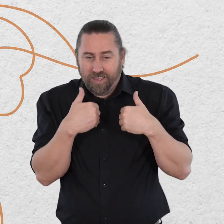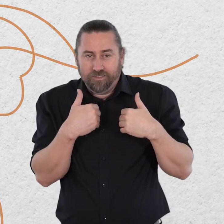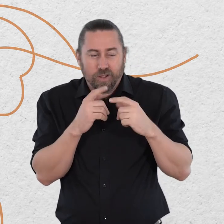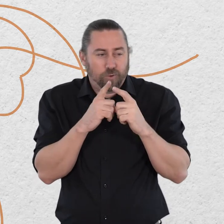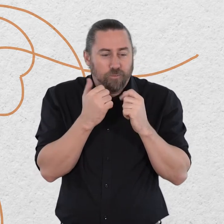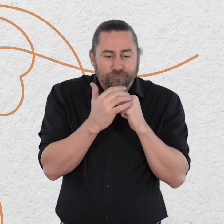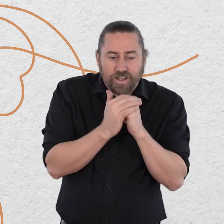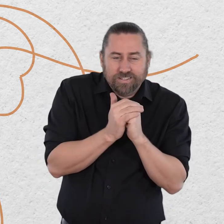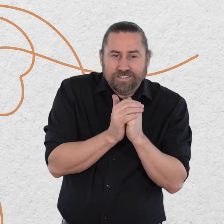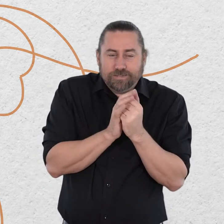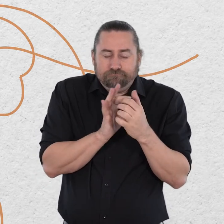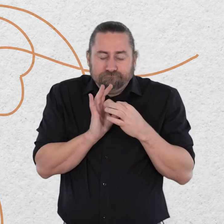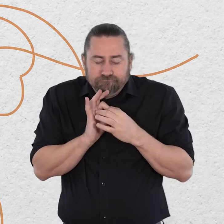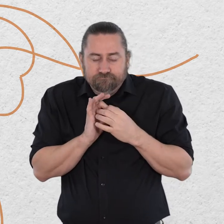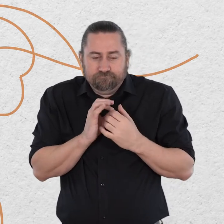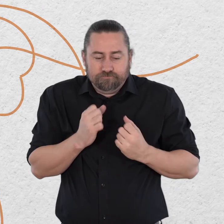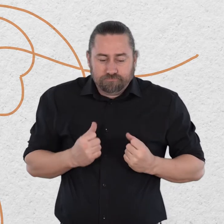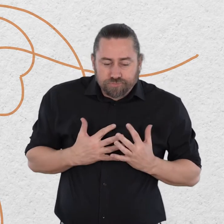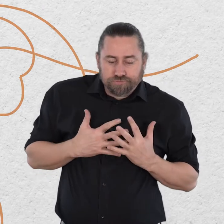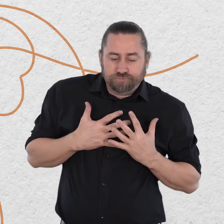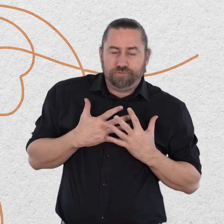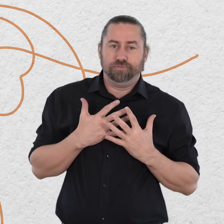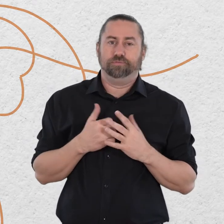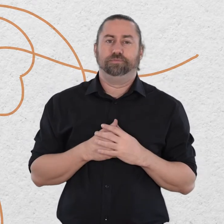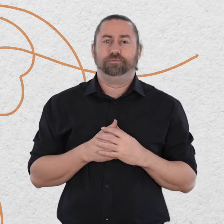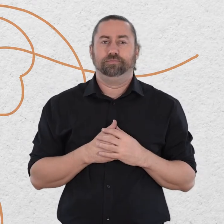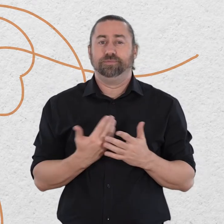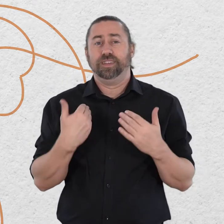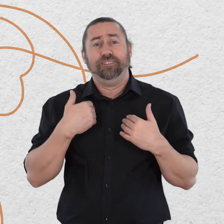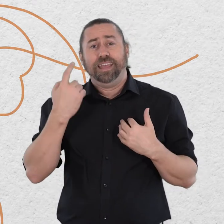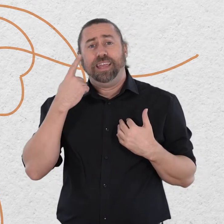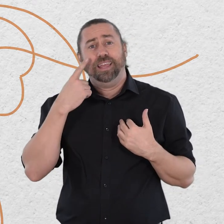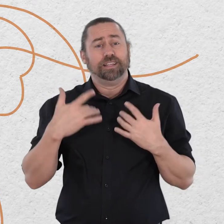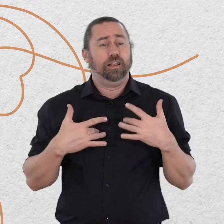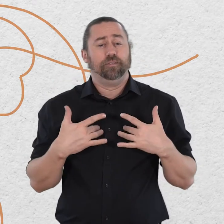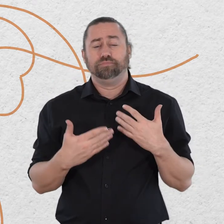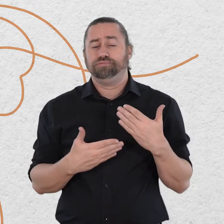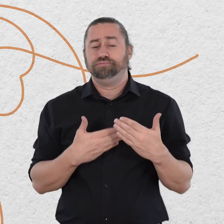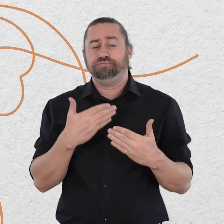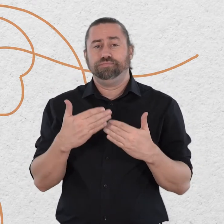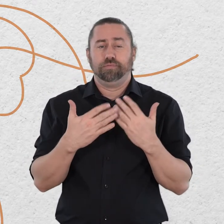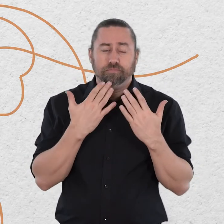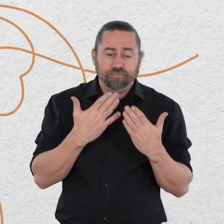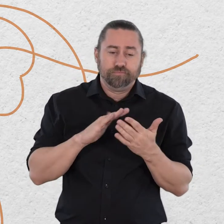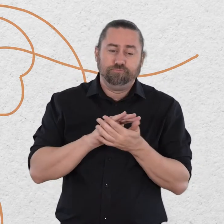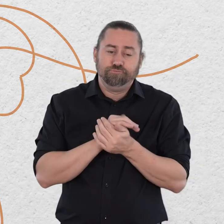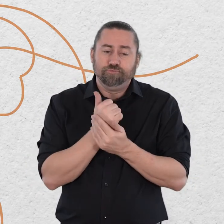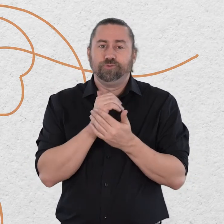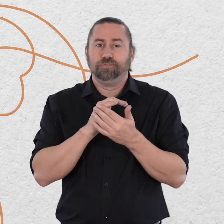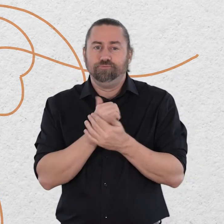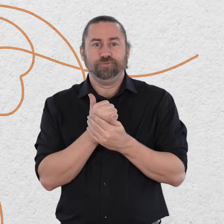may you have ease may i appreciate you and all that you do for me